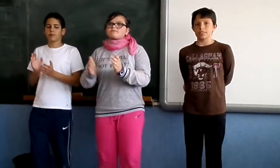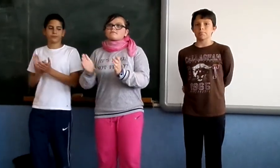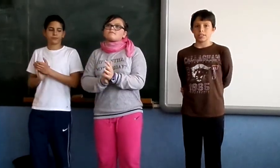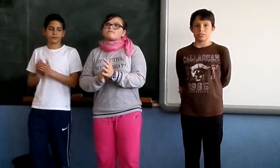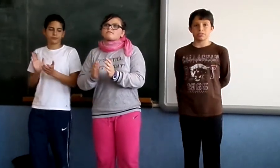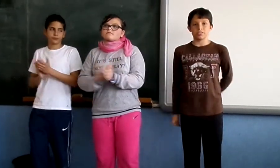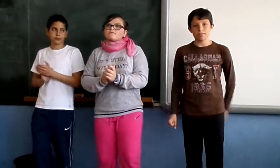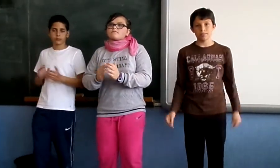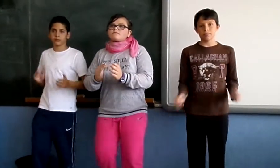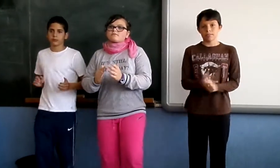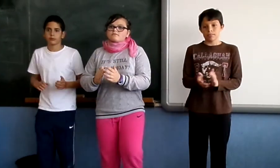minutes.